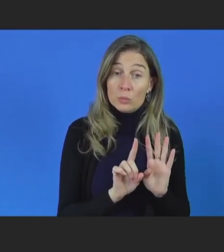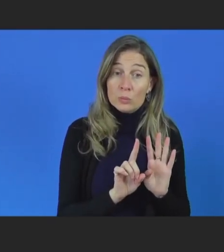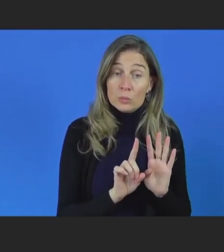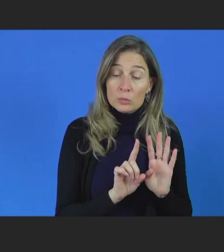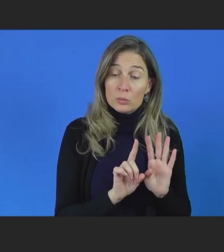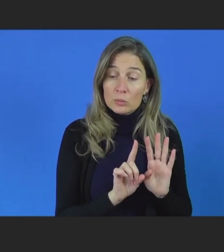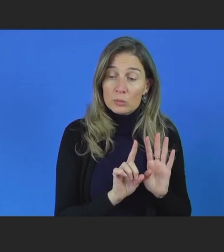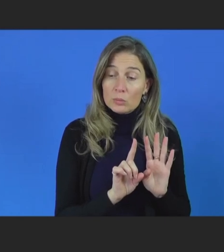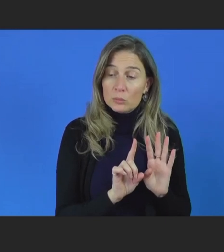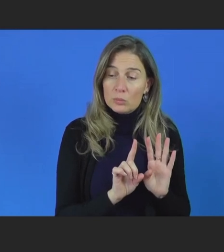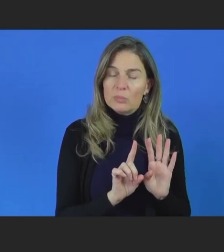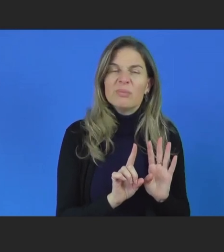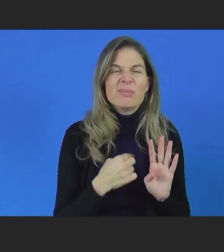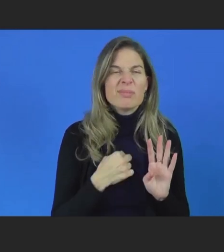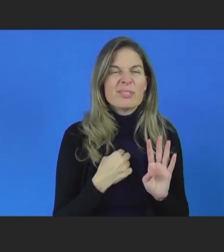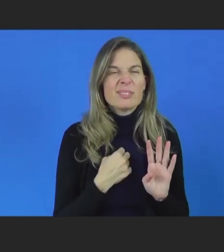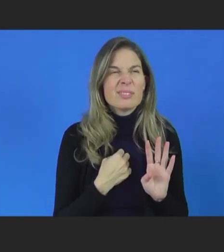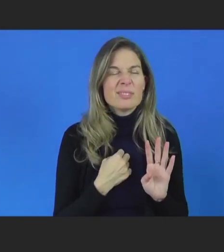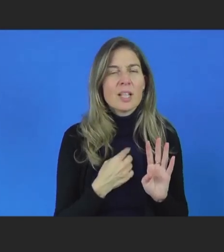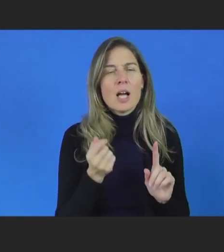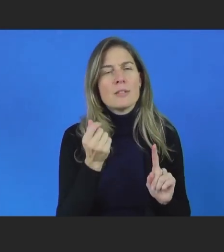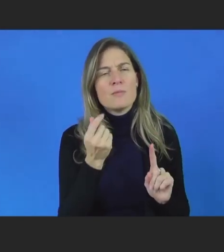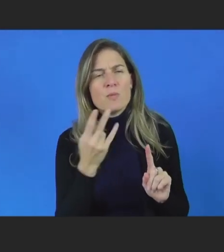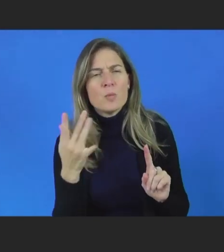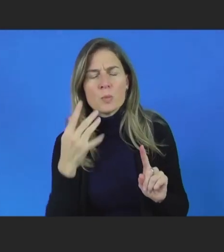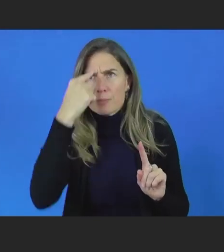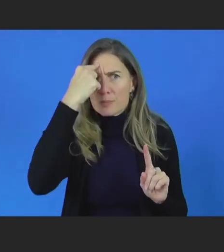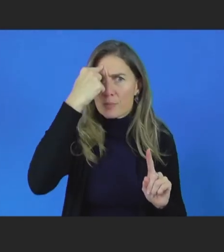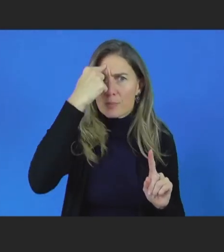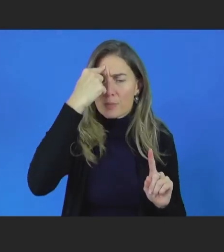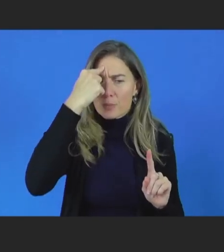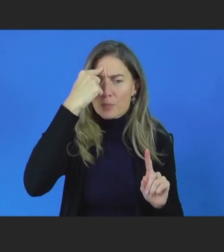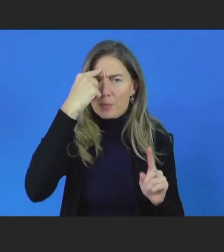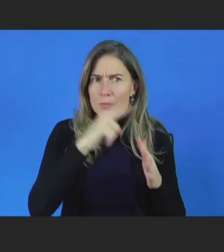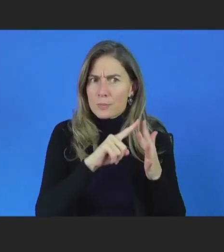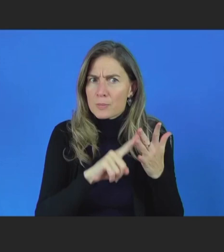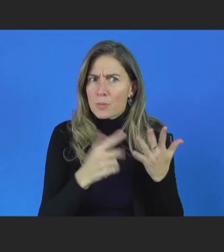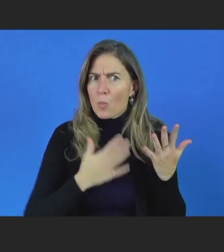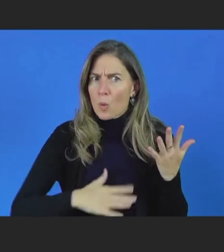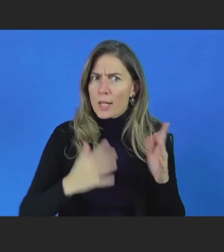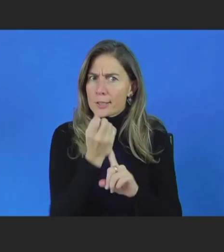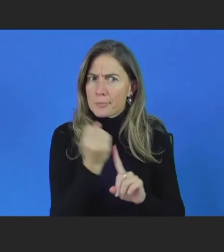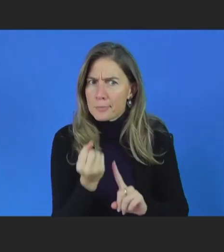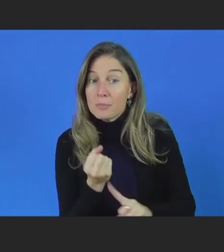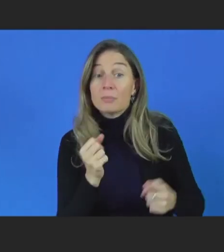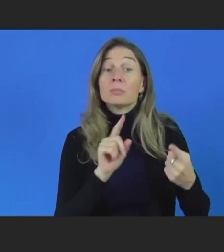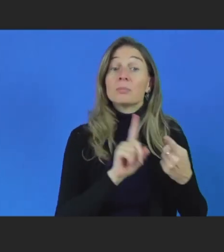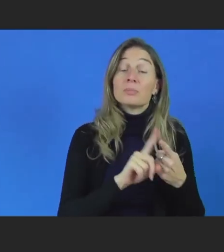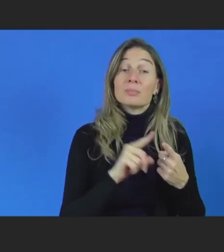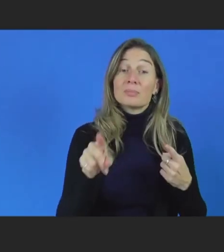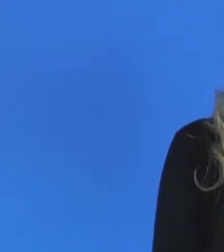couple of purposes in my mind. One was to sensitize the board and the senior leadership